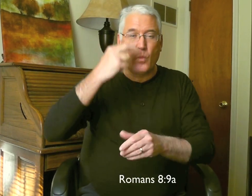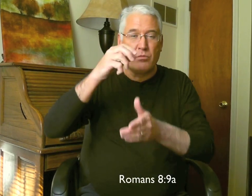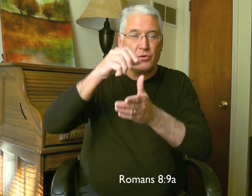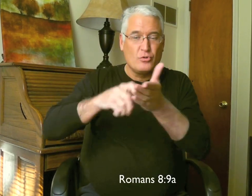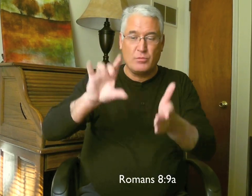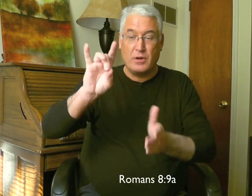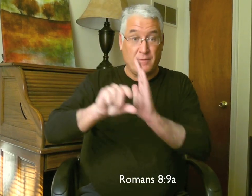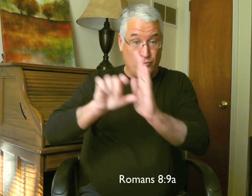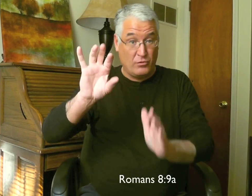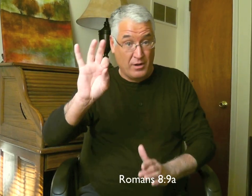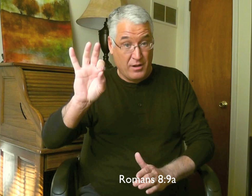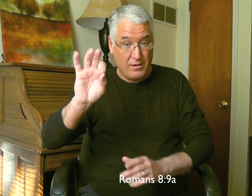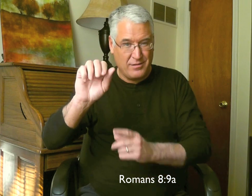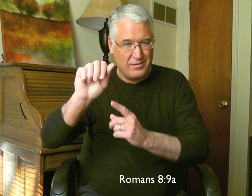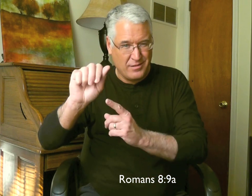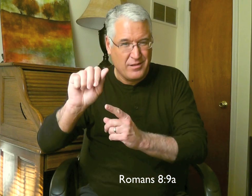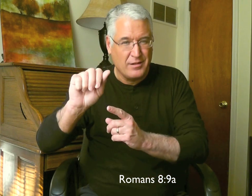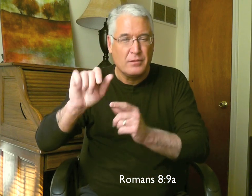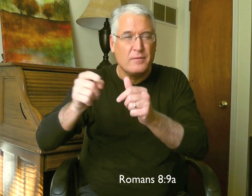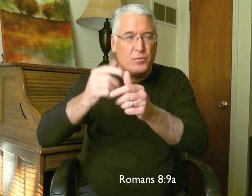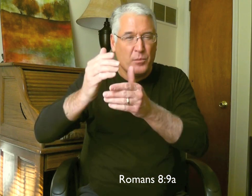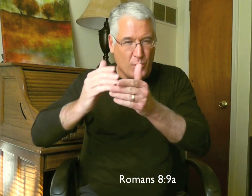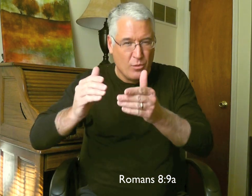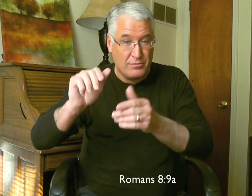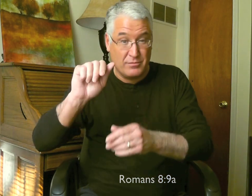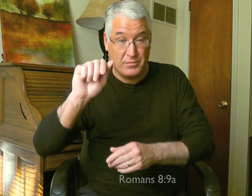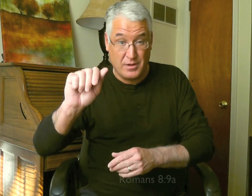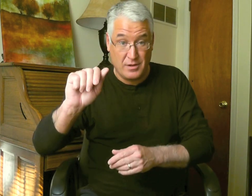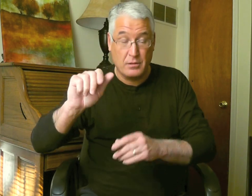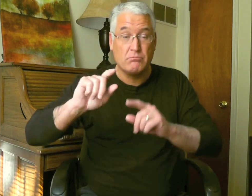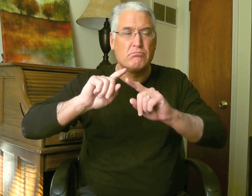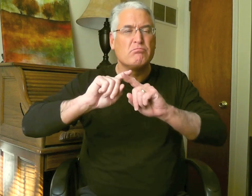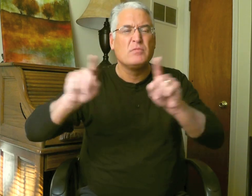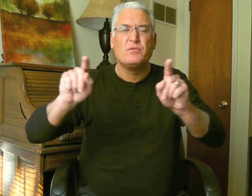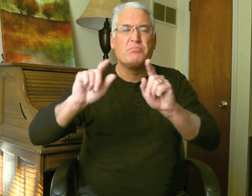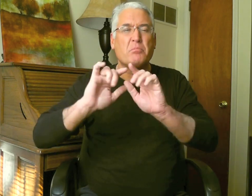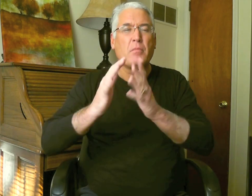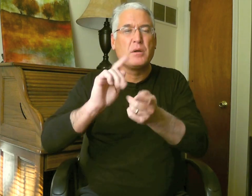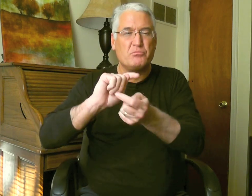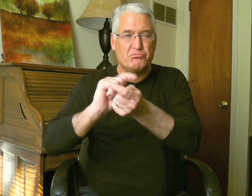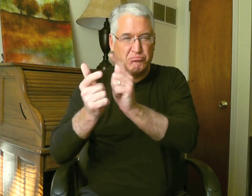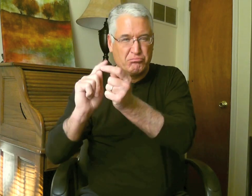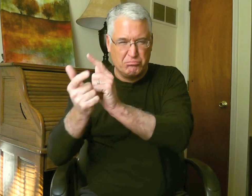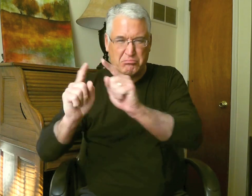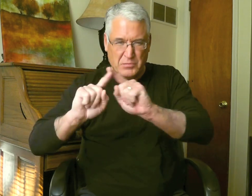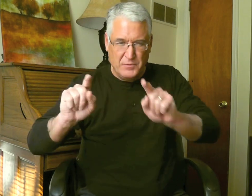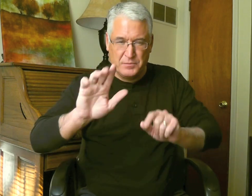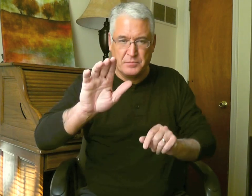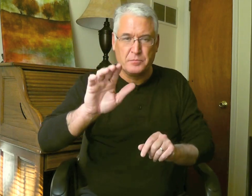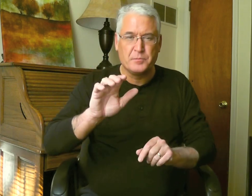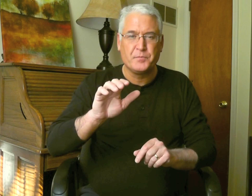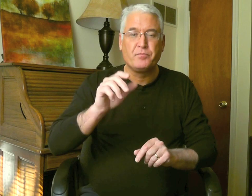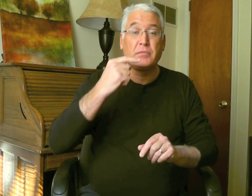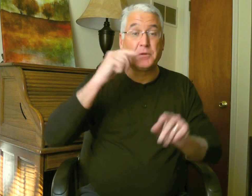in Romans 8-9a it says in different, you know, has different words in different Bible